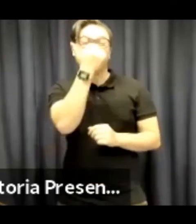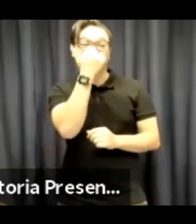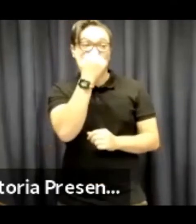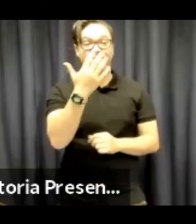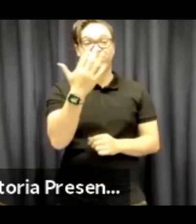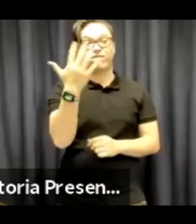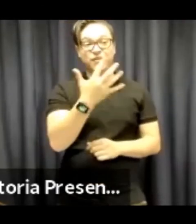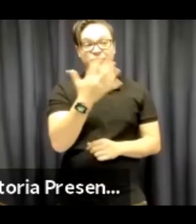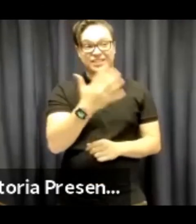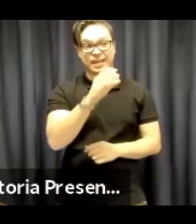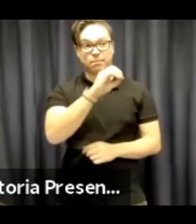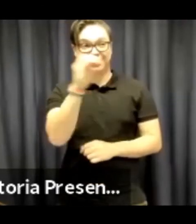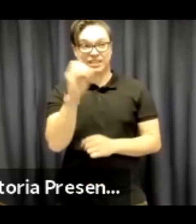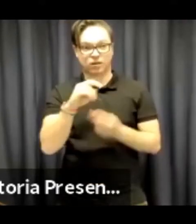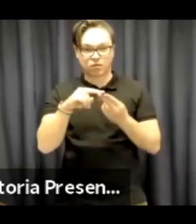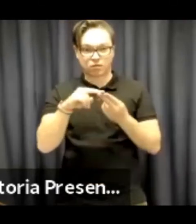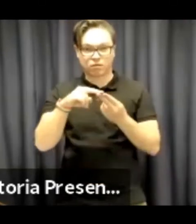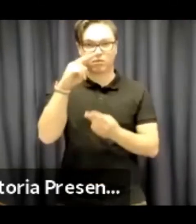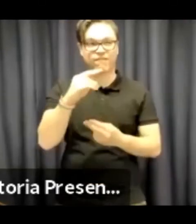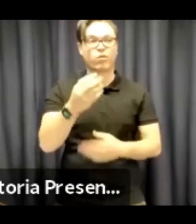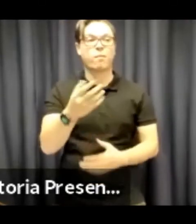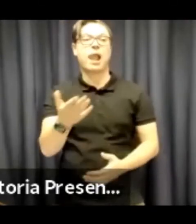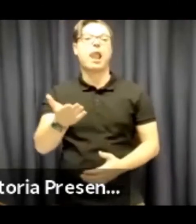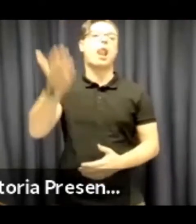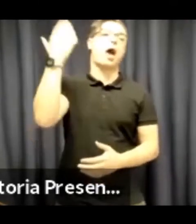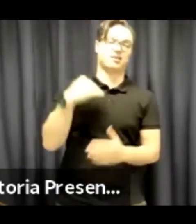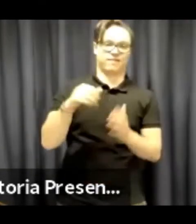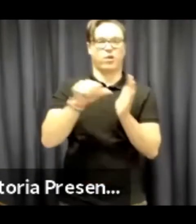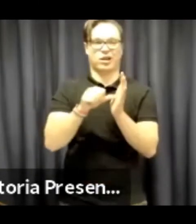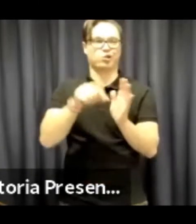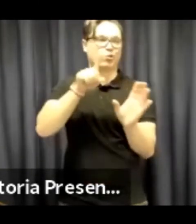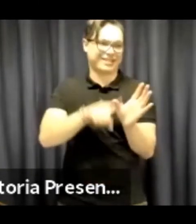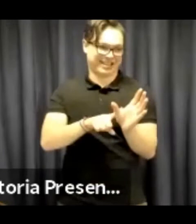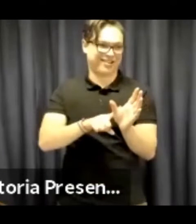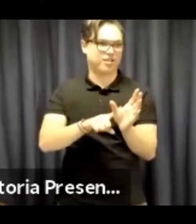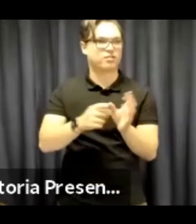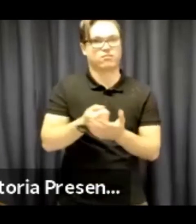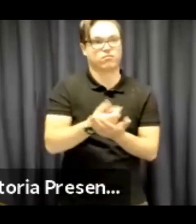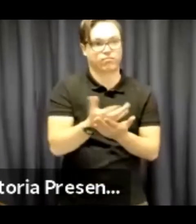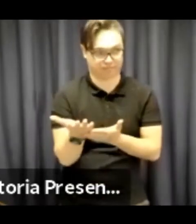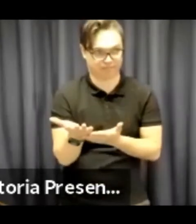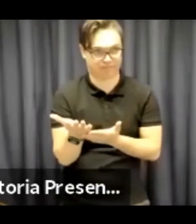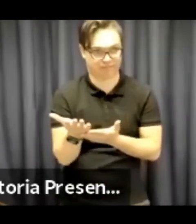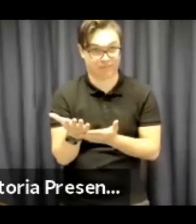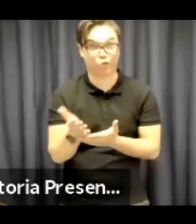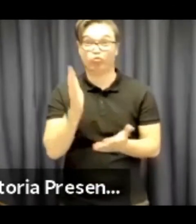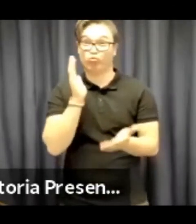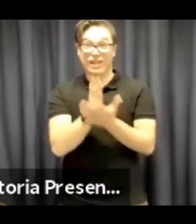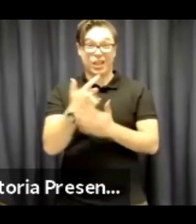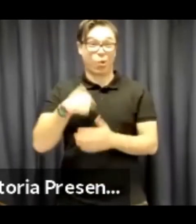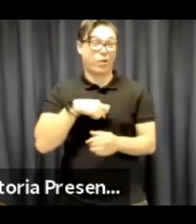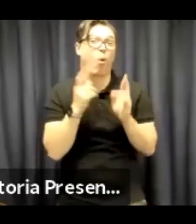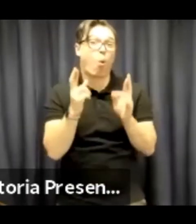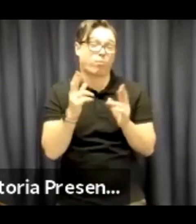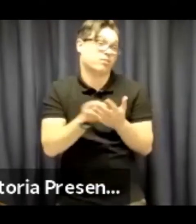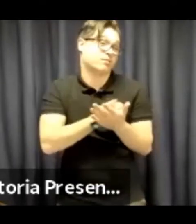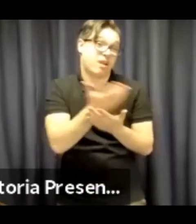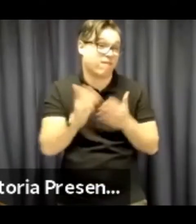which is just a fraction of 15 per cent increase of what we spent last year. So